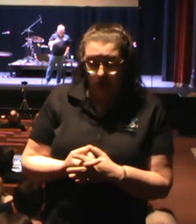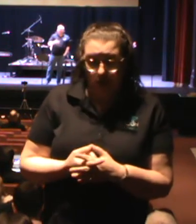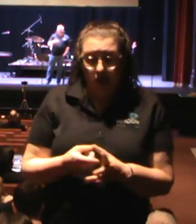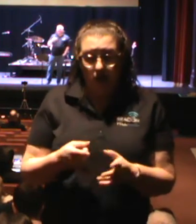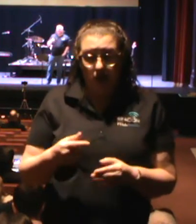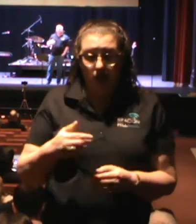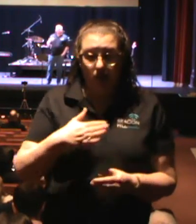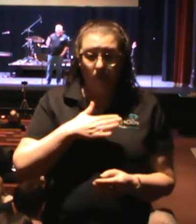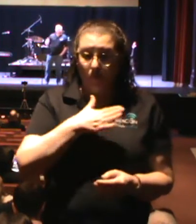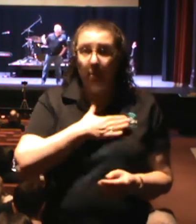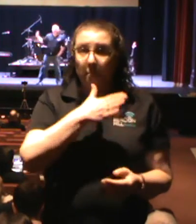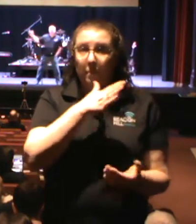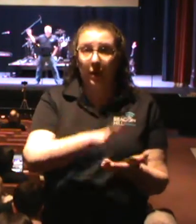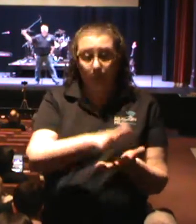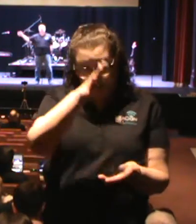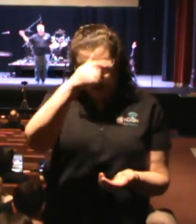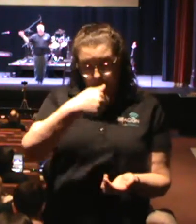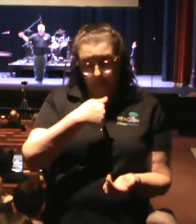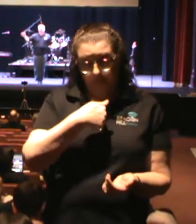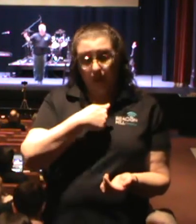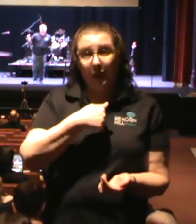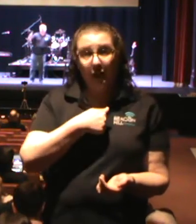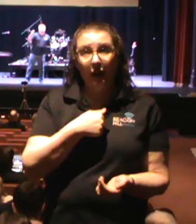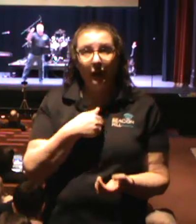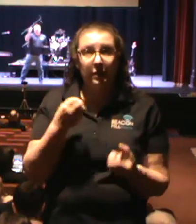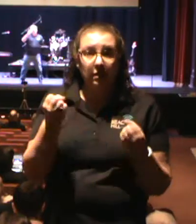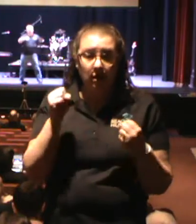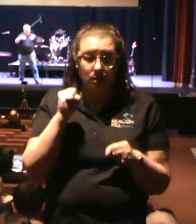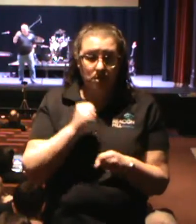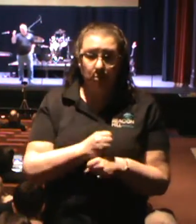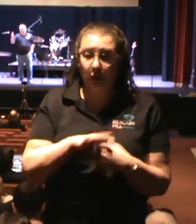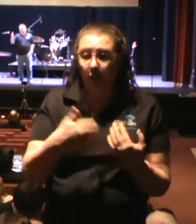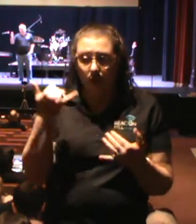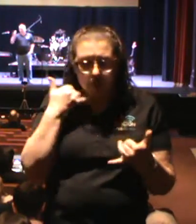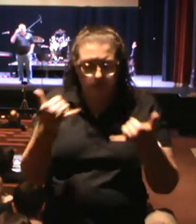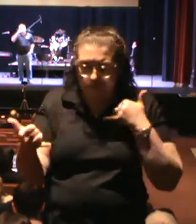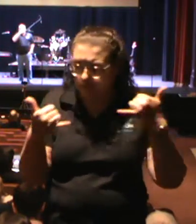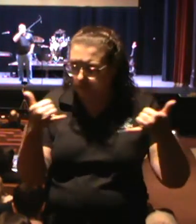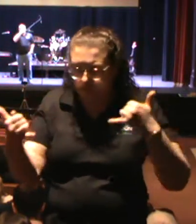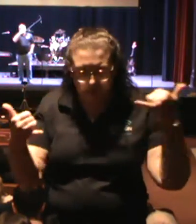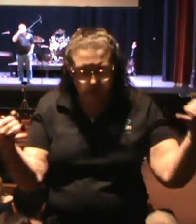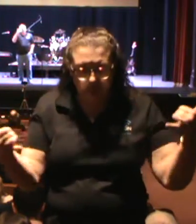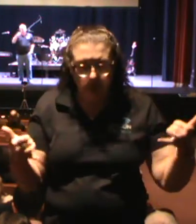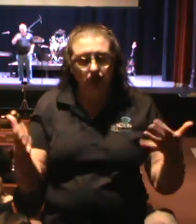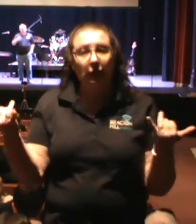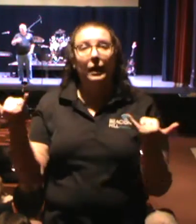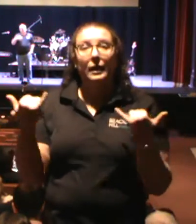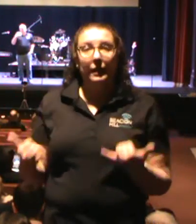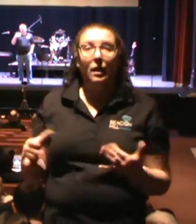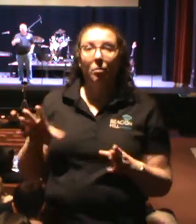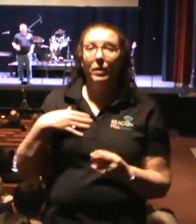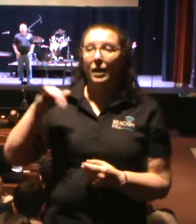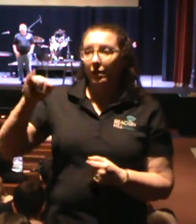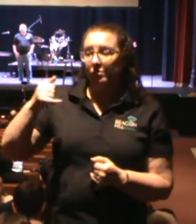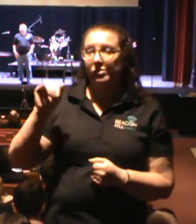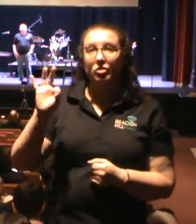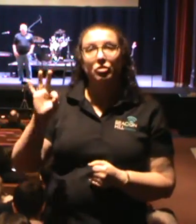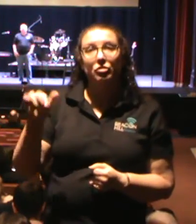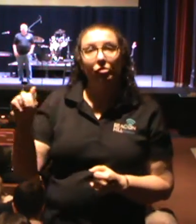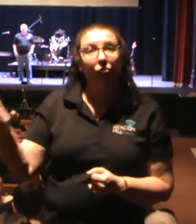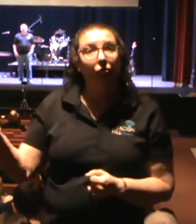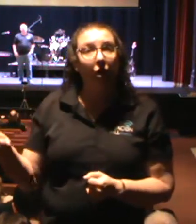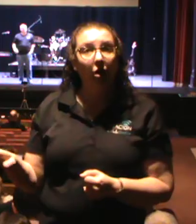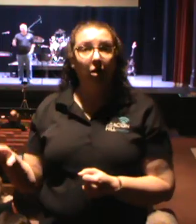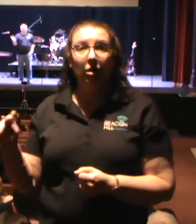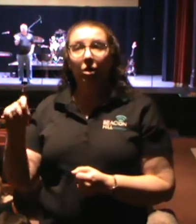I'm thankful that God has raised up Pastor Jafar Tucker to be our pastoral care pastor. And so if you've got